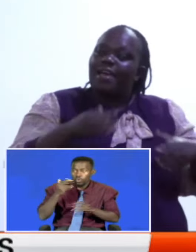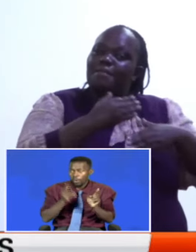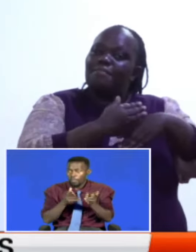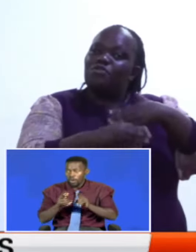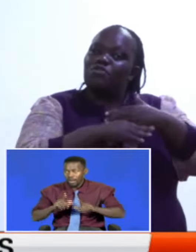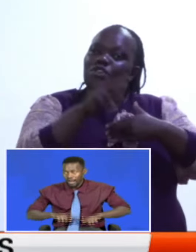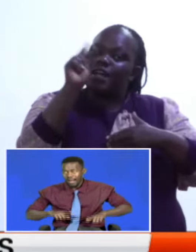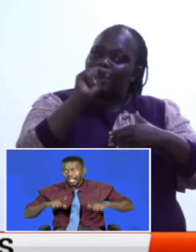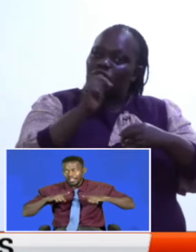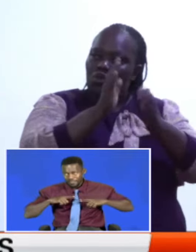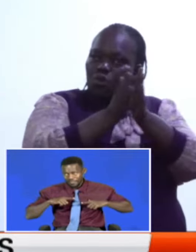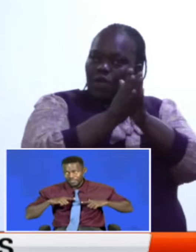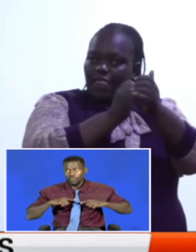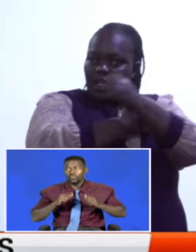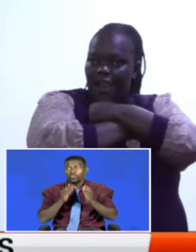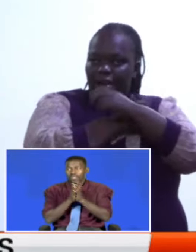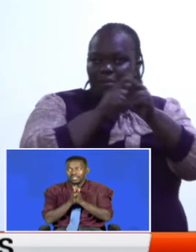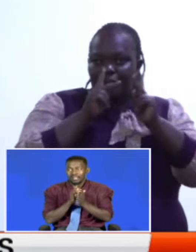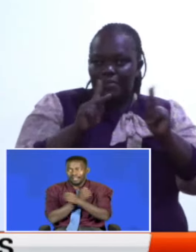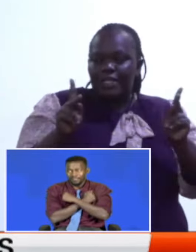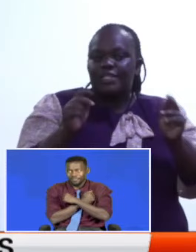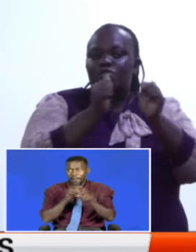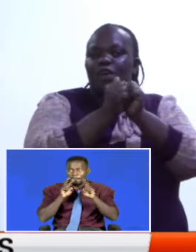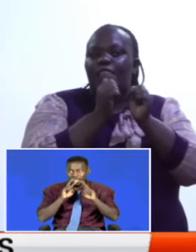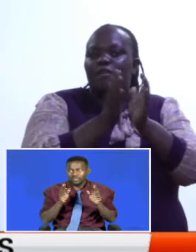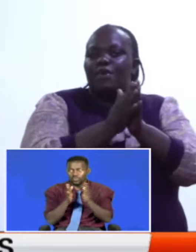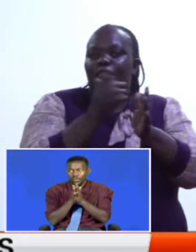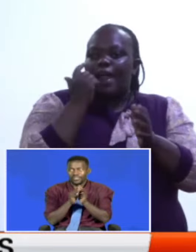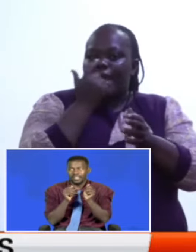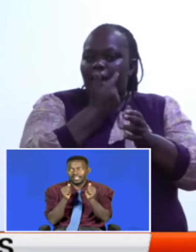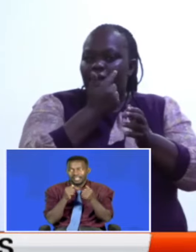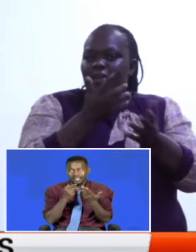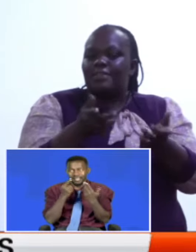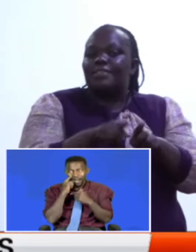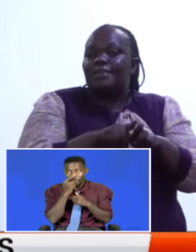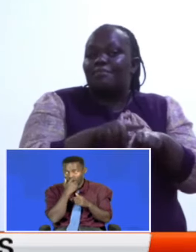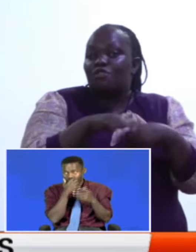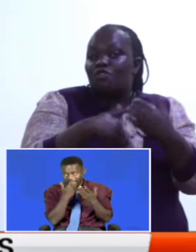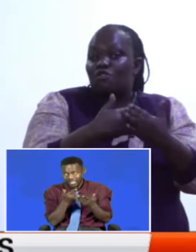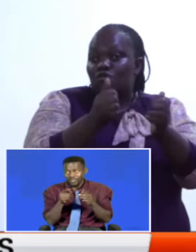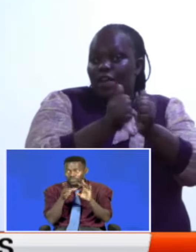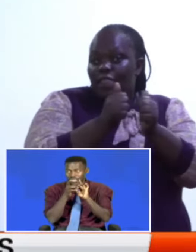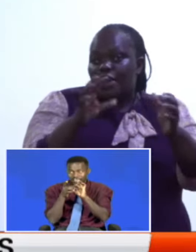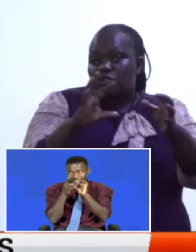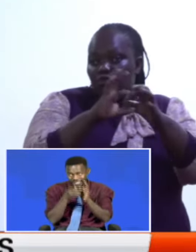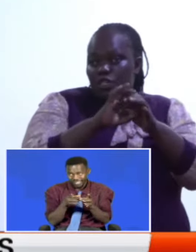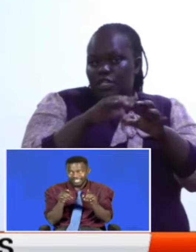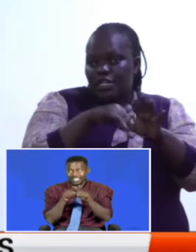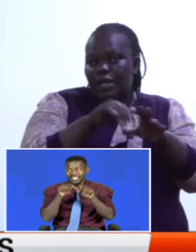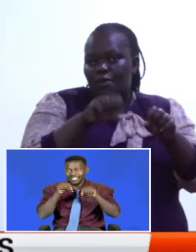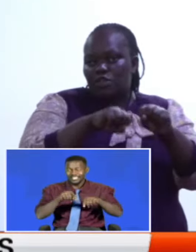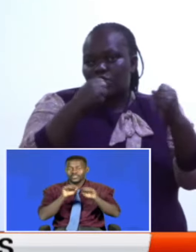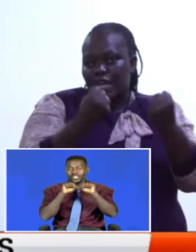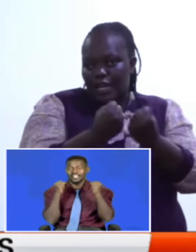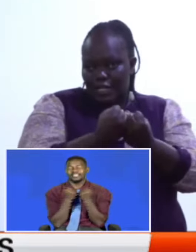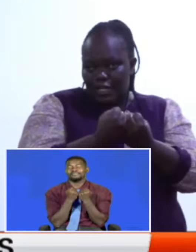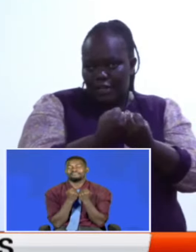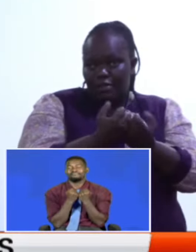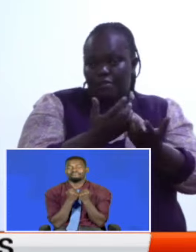our nation with love, peace and harmony, with an eye on cohesiveness and unity in our society.